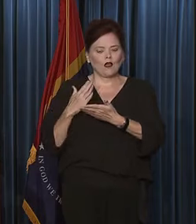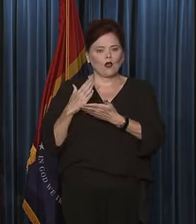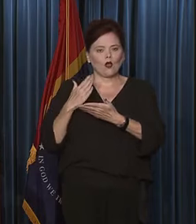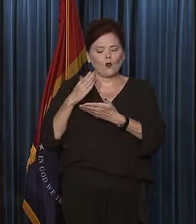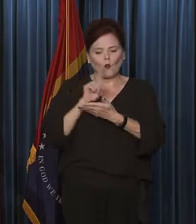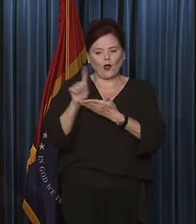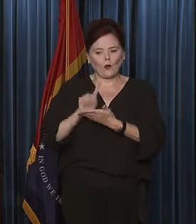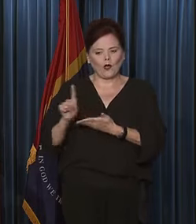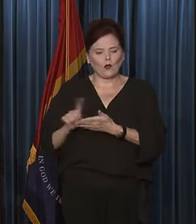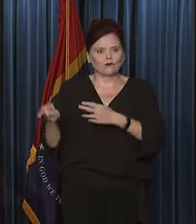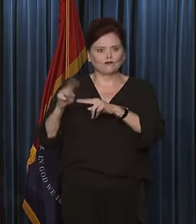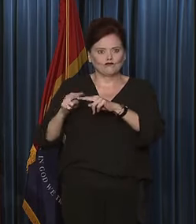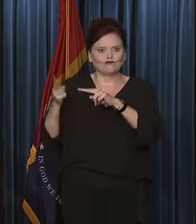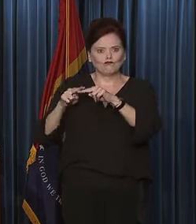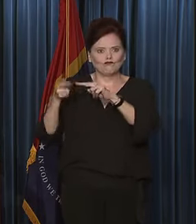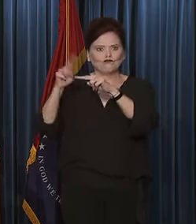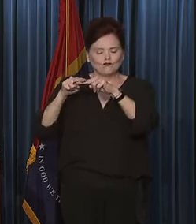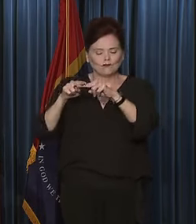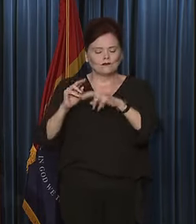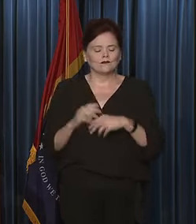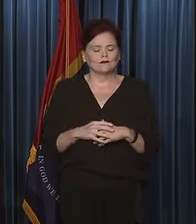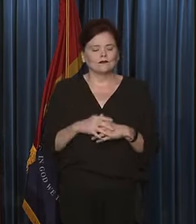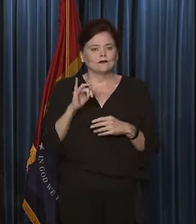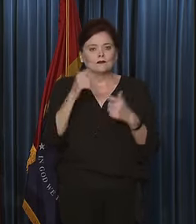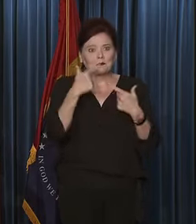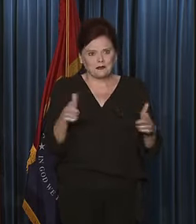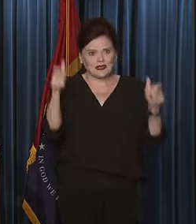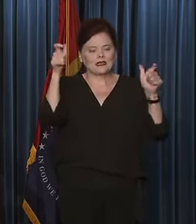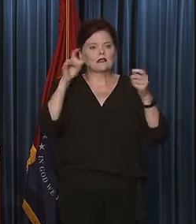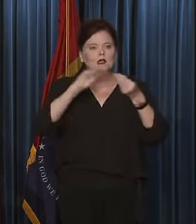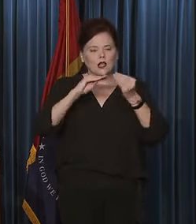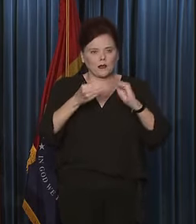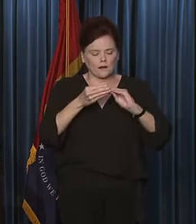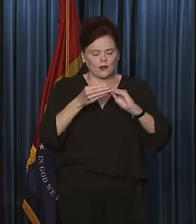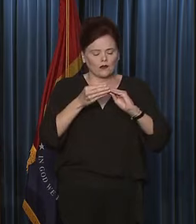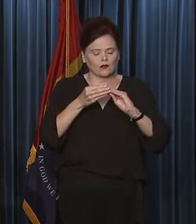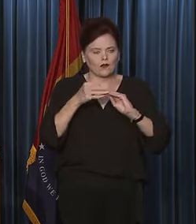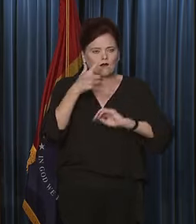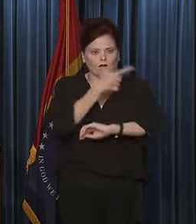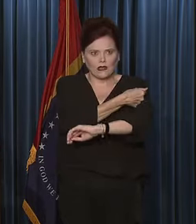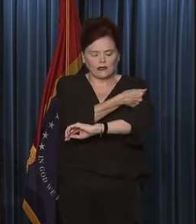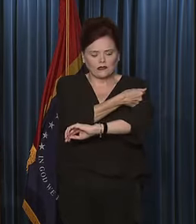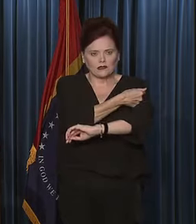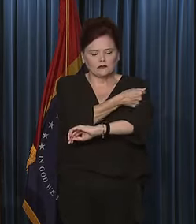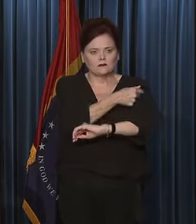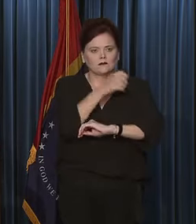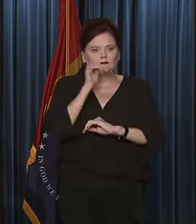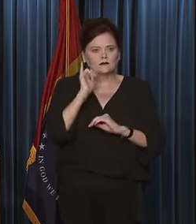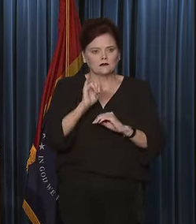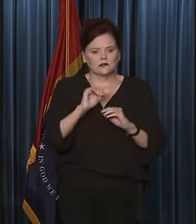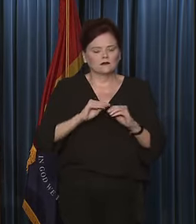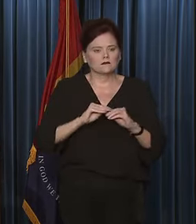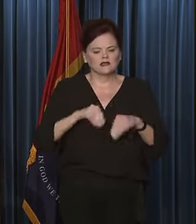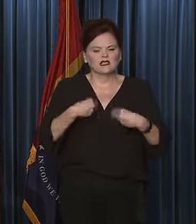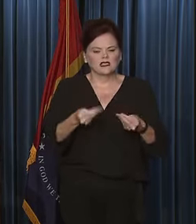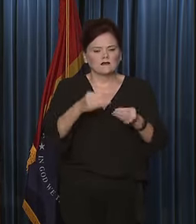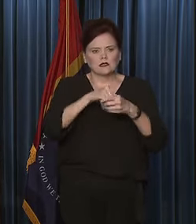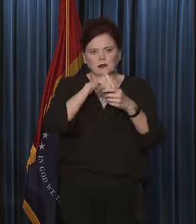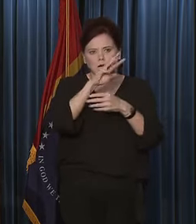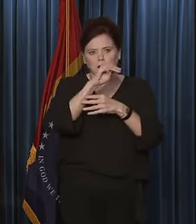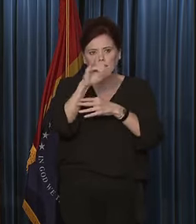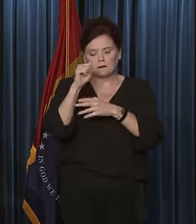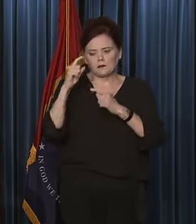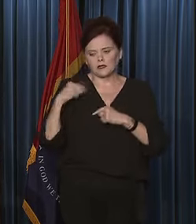week increases. It is the largest number of vaccine doses that have been administered in Mississippi